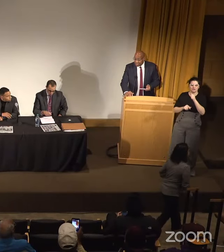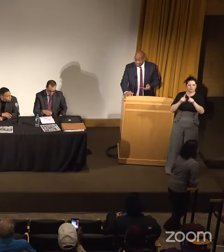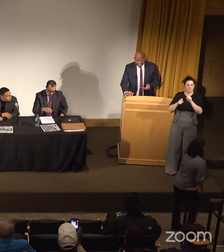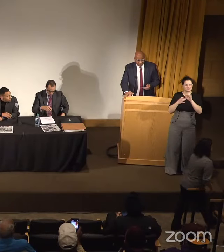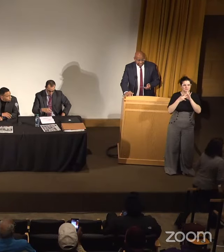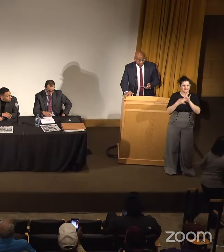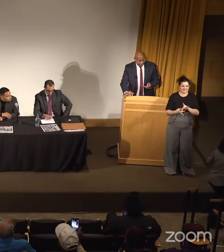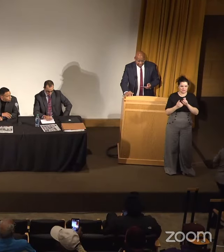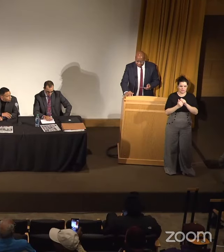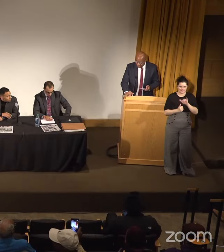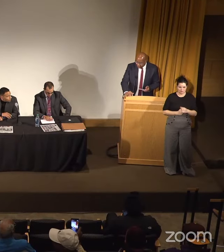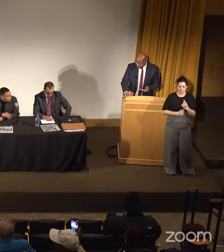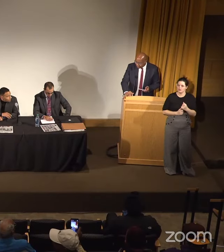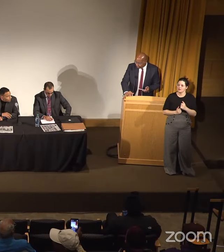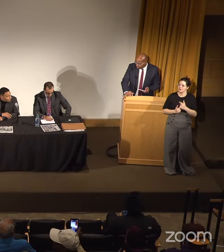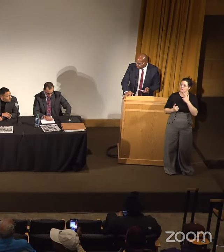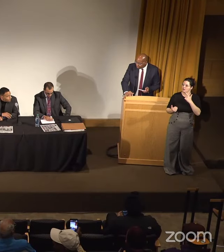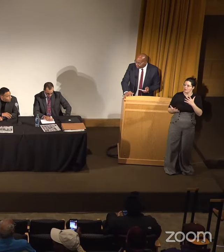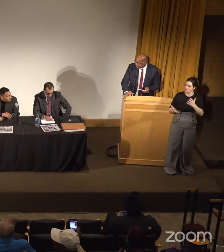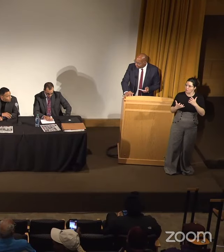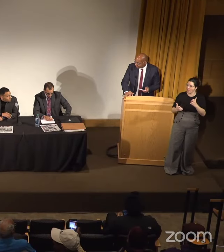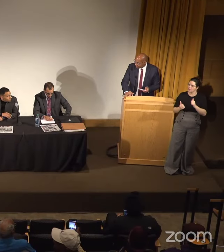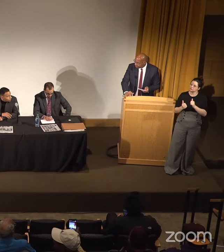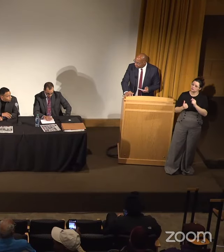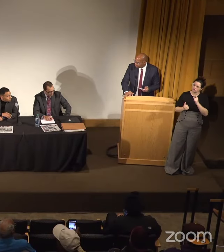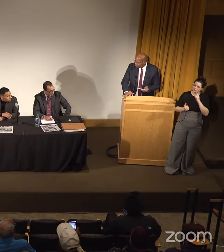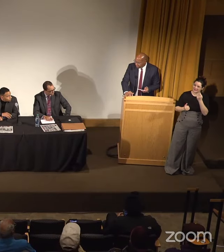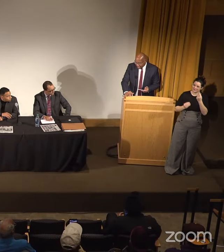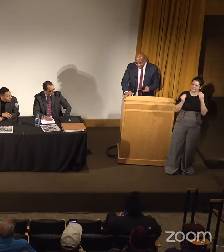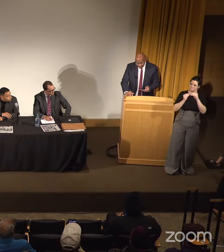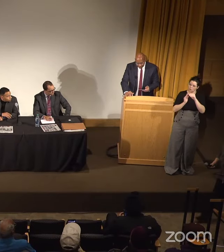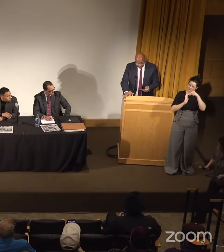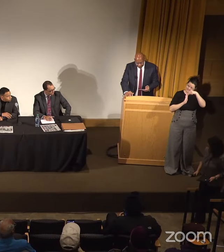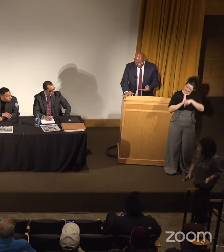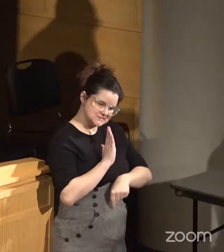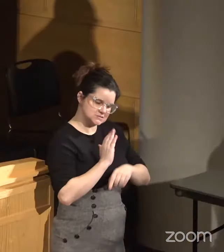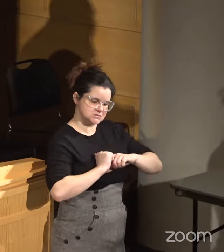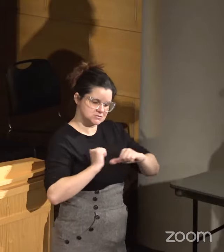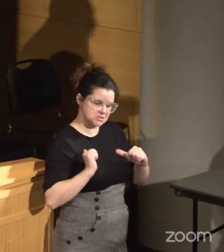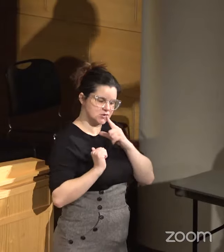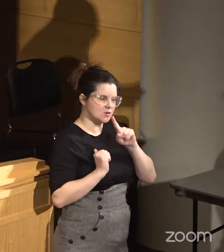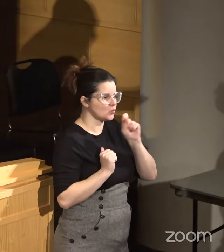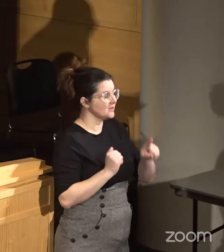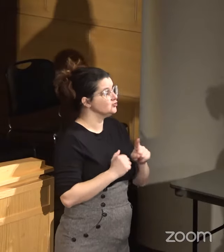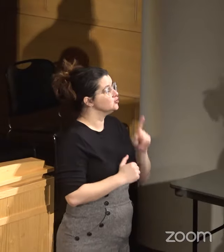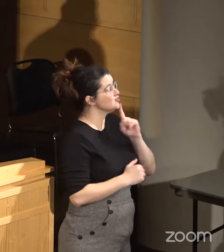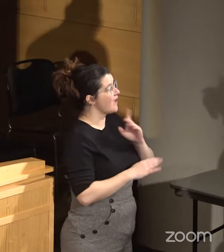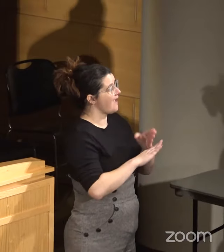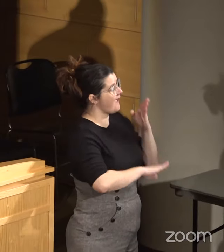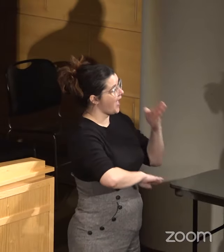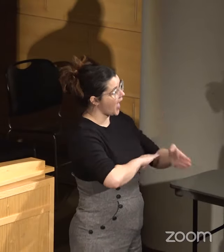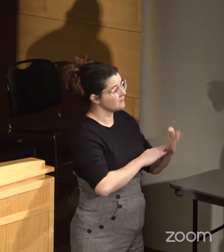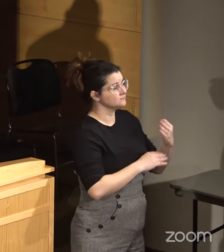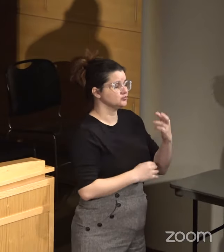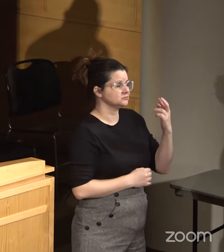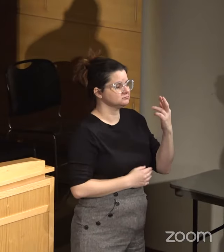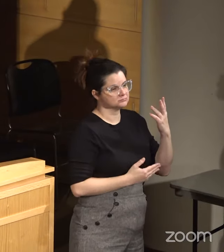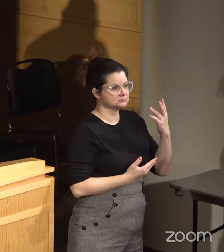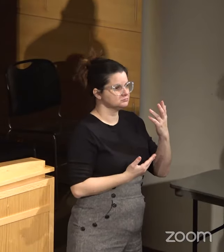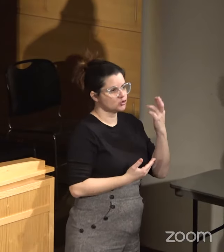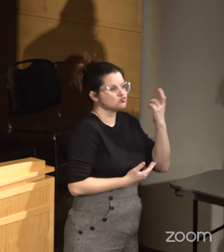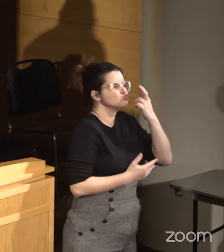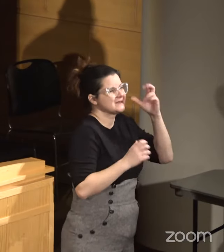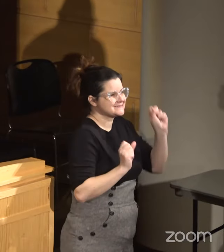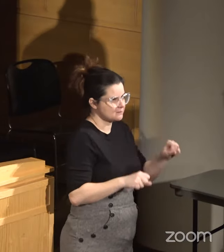is related to that one, and I want to go into the, I think, a little bit further into it. So even after a reasonable time